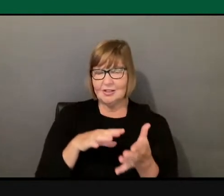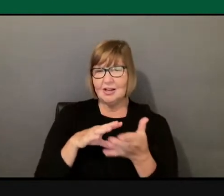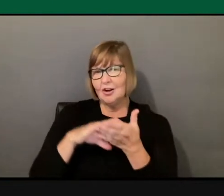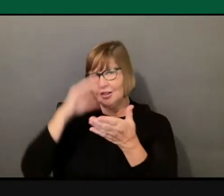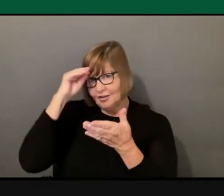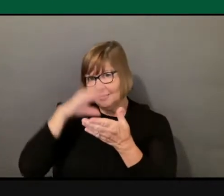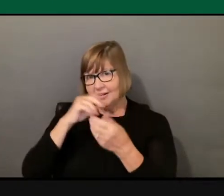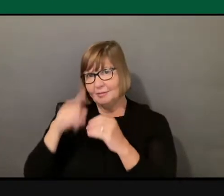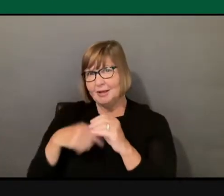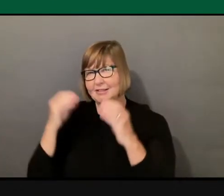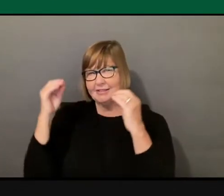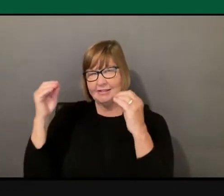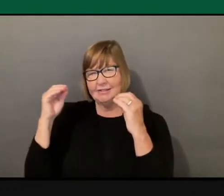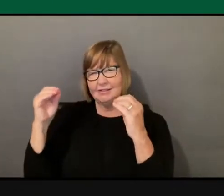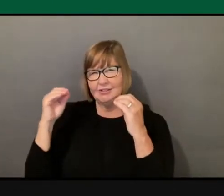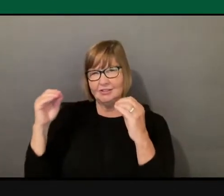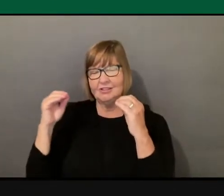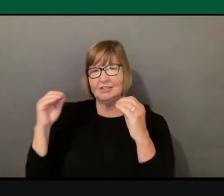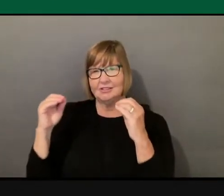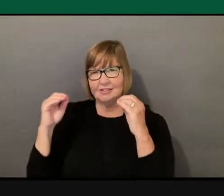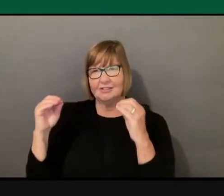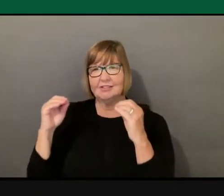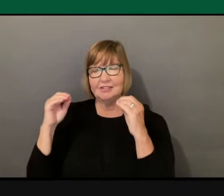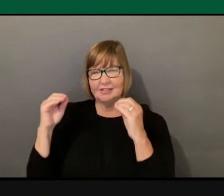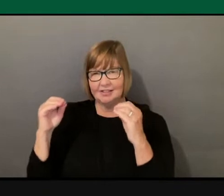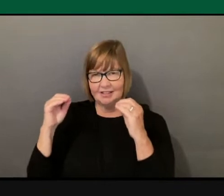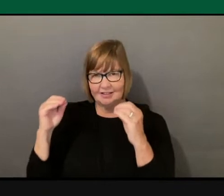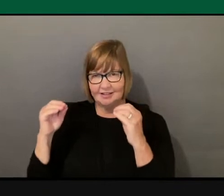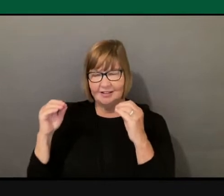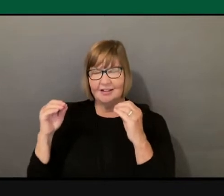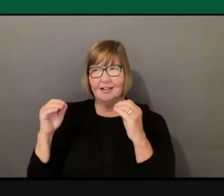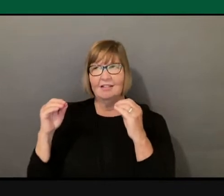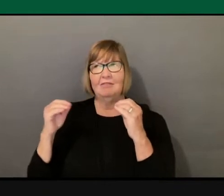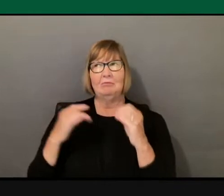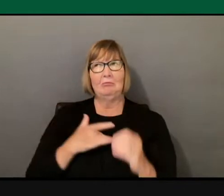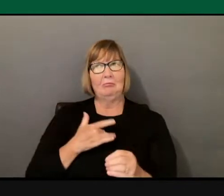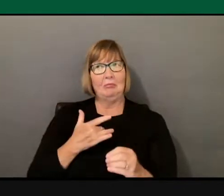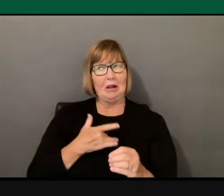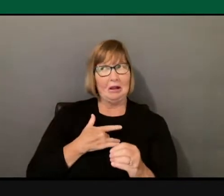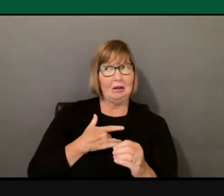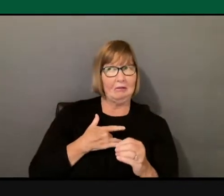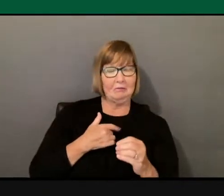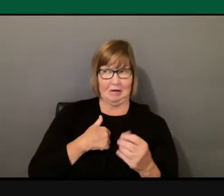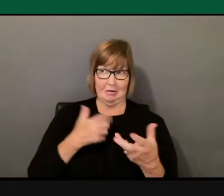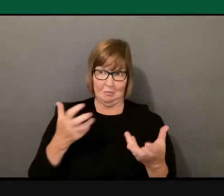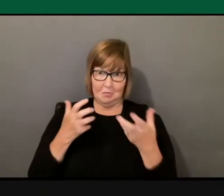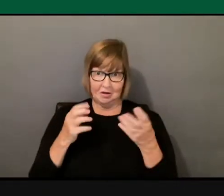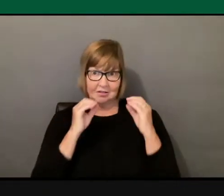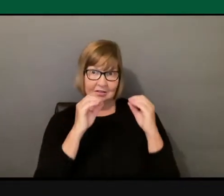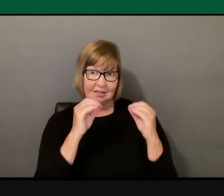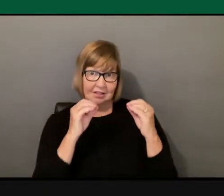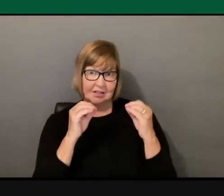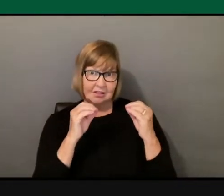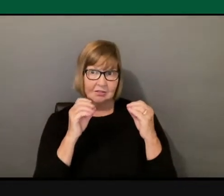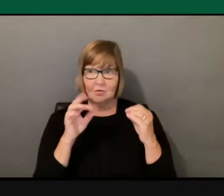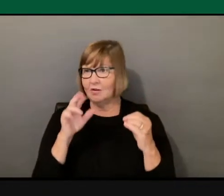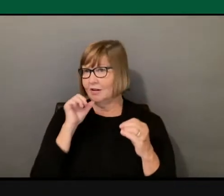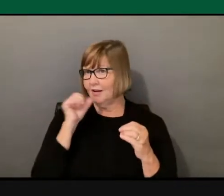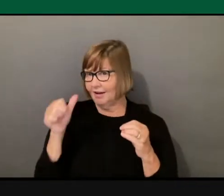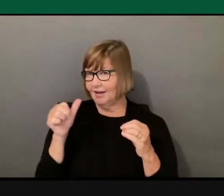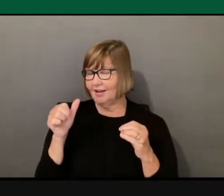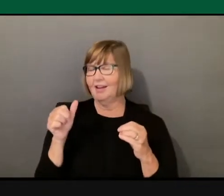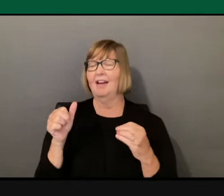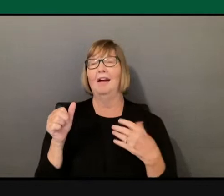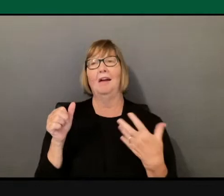getting a sense of whether they want to teach or not, right? And